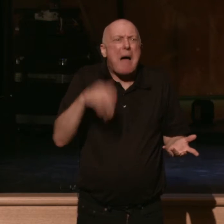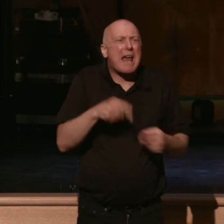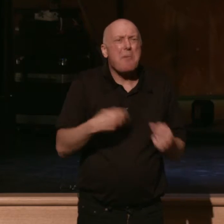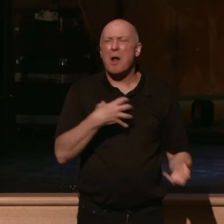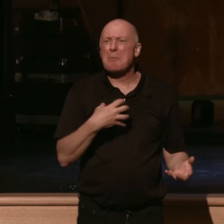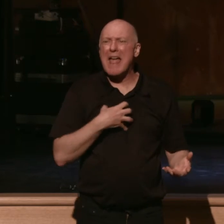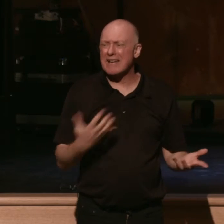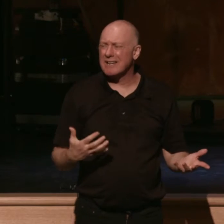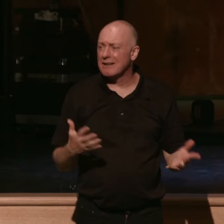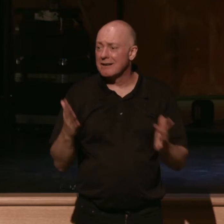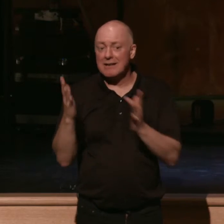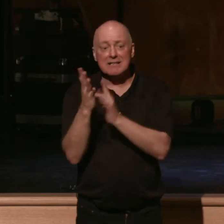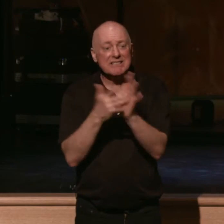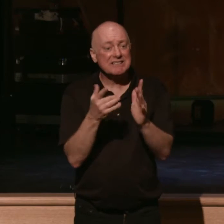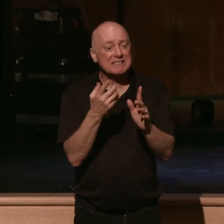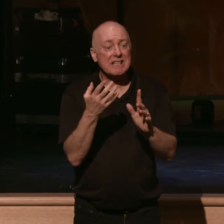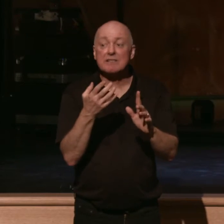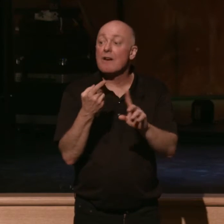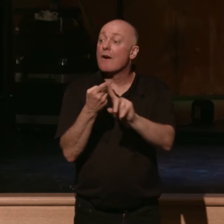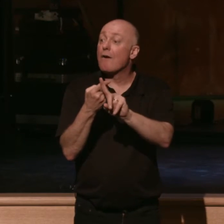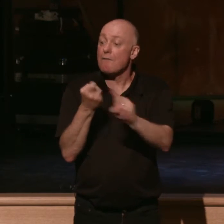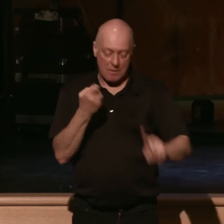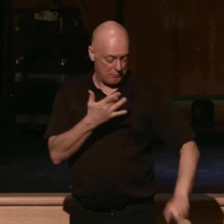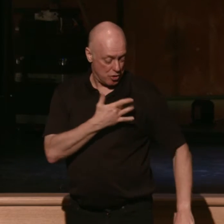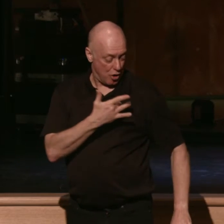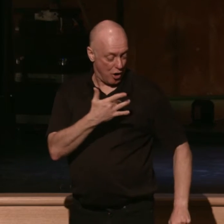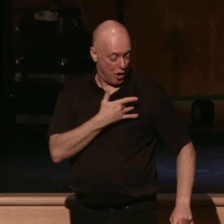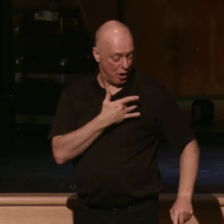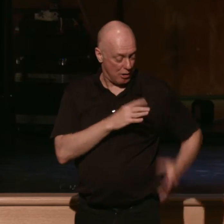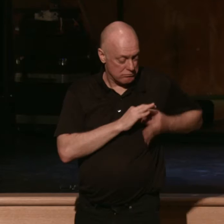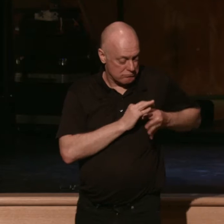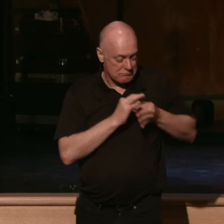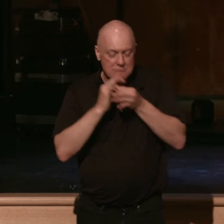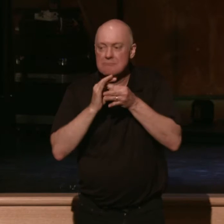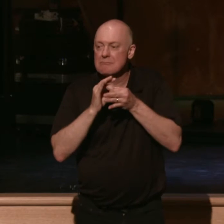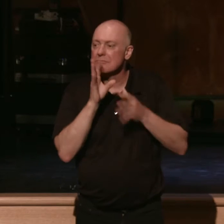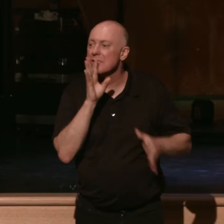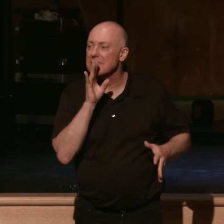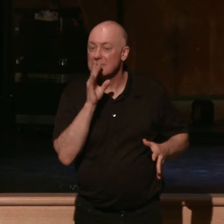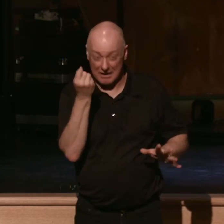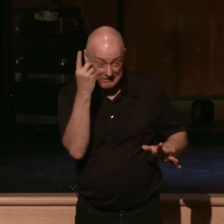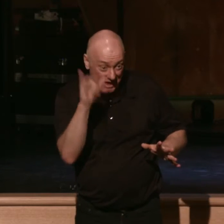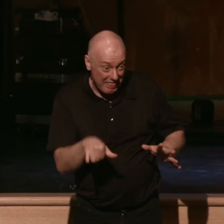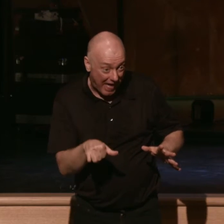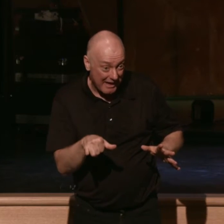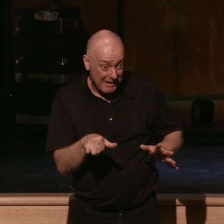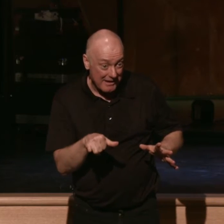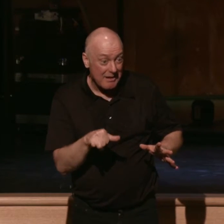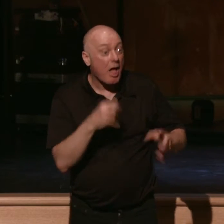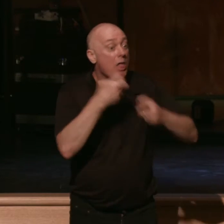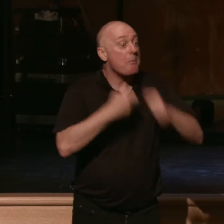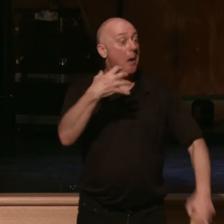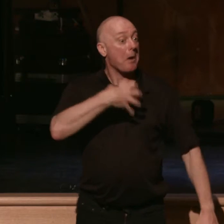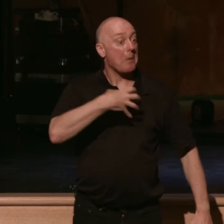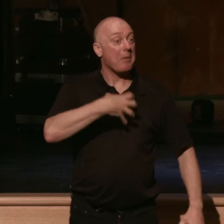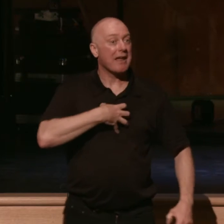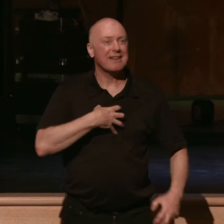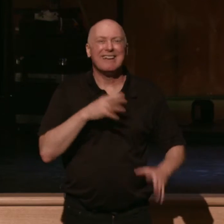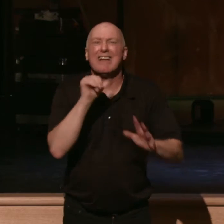Jesus says, out of the overflow of the heart, the mouth speaks. I hope you're understanding this. The problem with complaining is not that words come out of my mouth that are